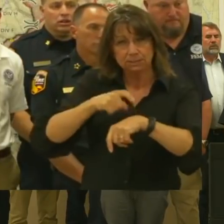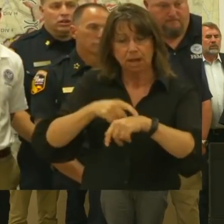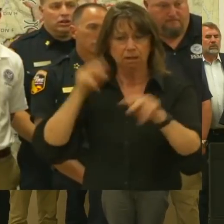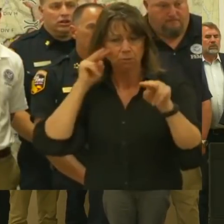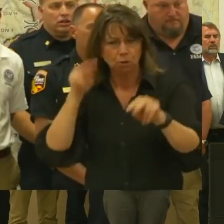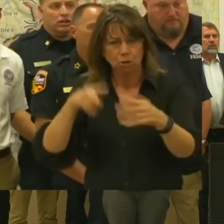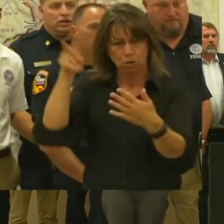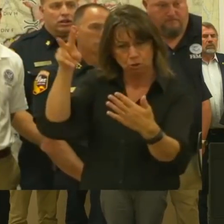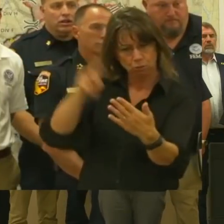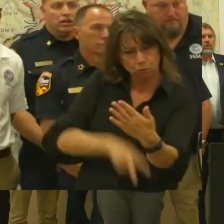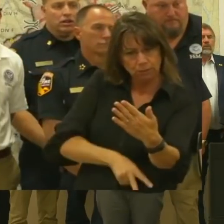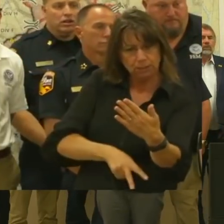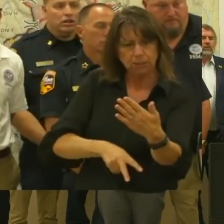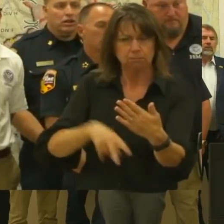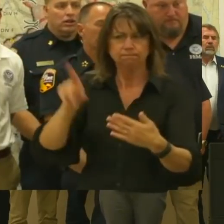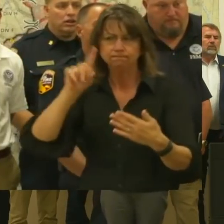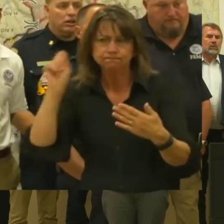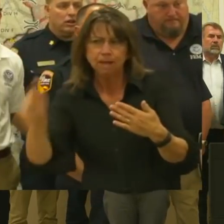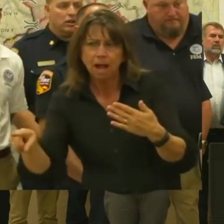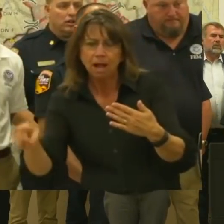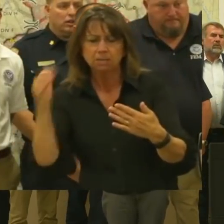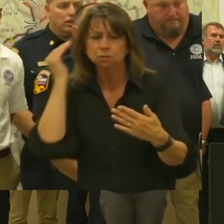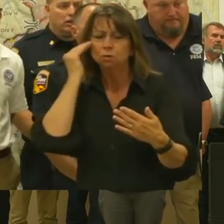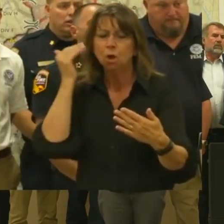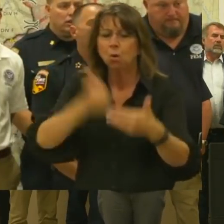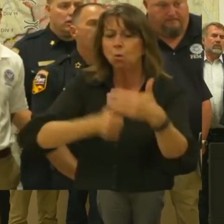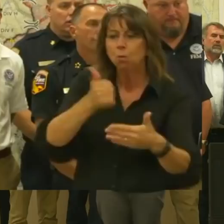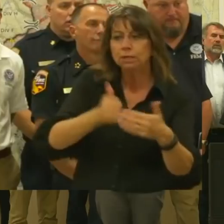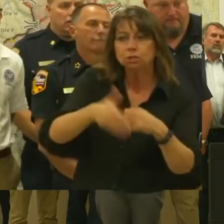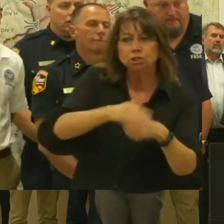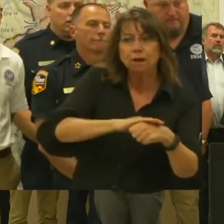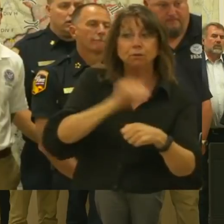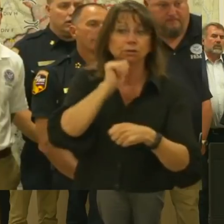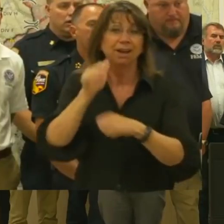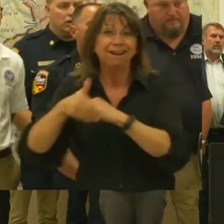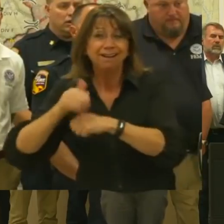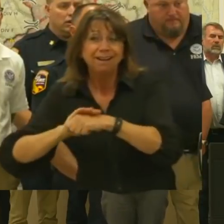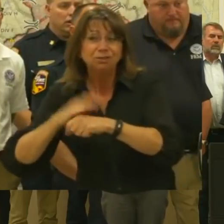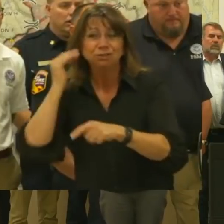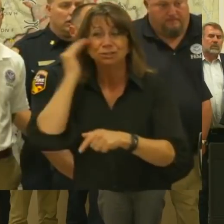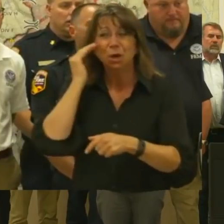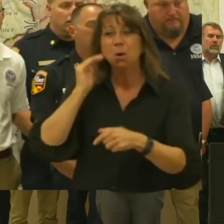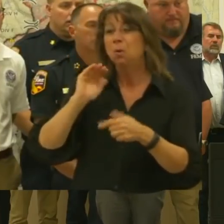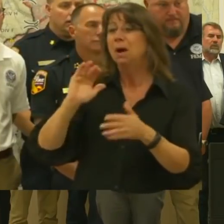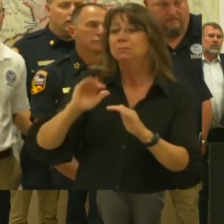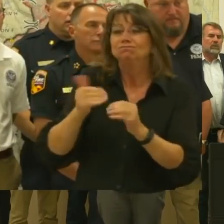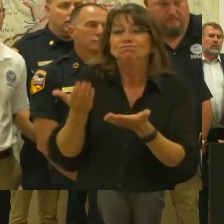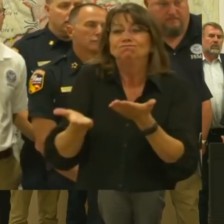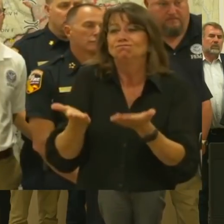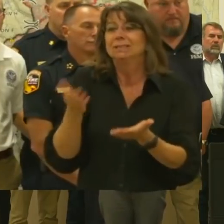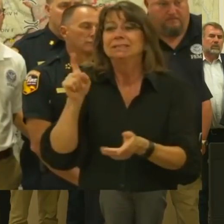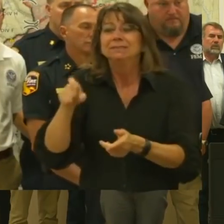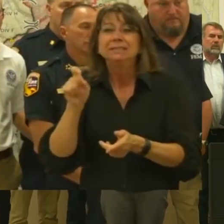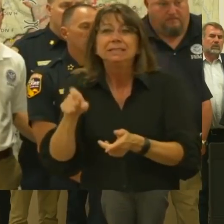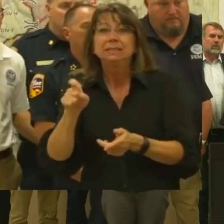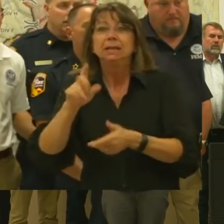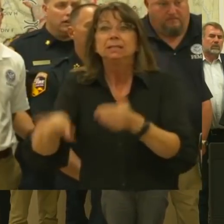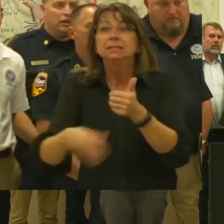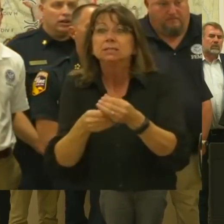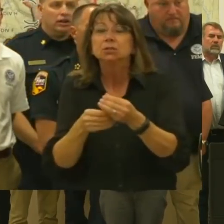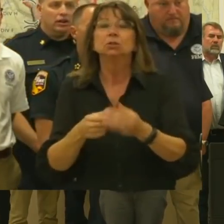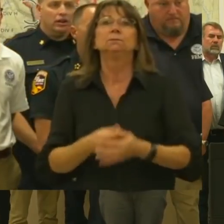the questions, know what's covered, know what's not, and know where you will need additional assistance. You might consider photographing or